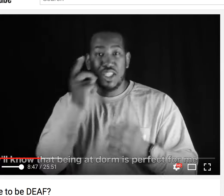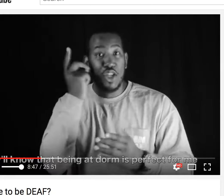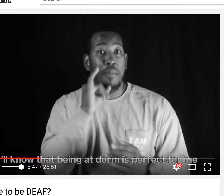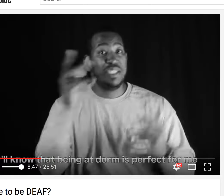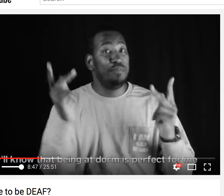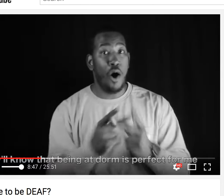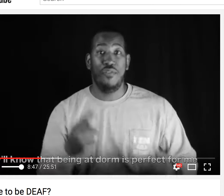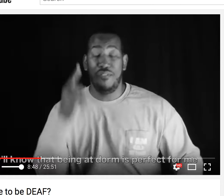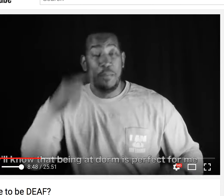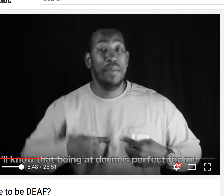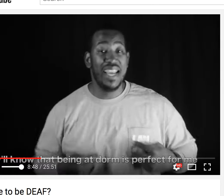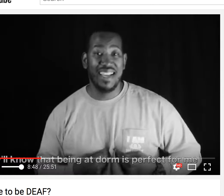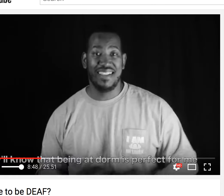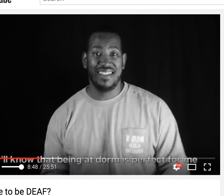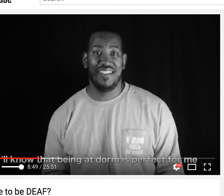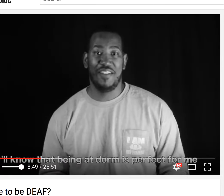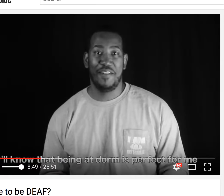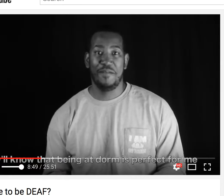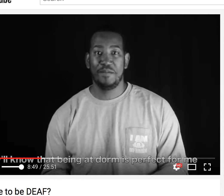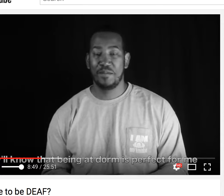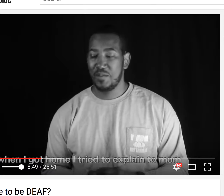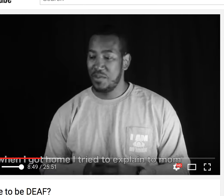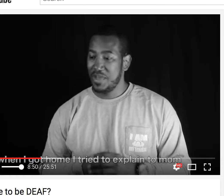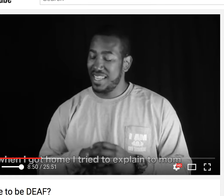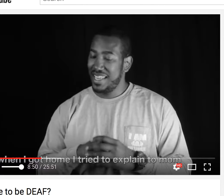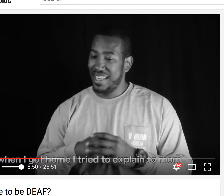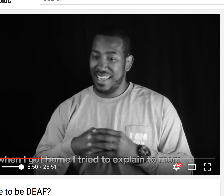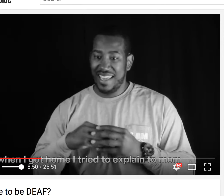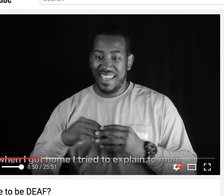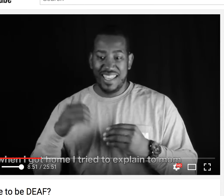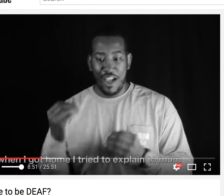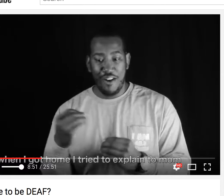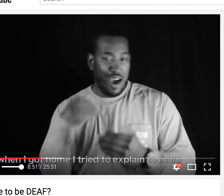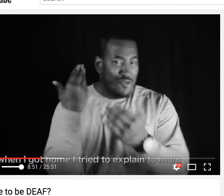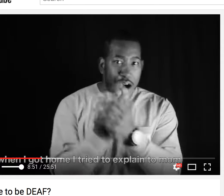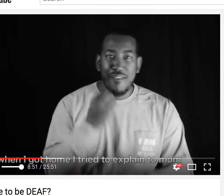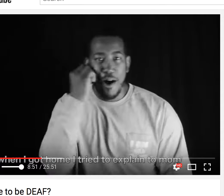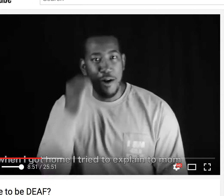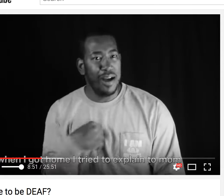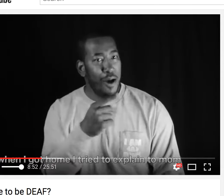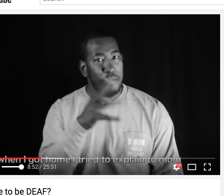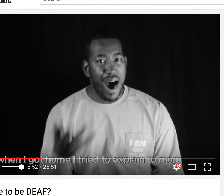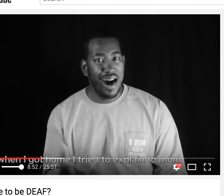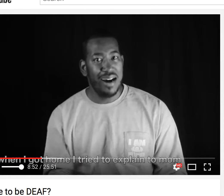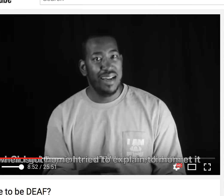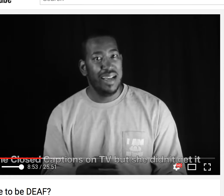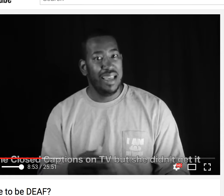So I knew that. I knew the dorm, the dorm was just perfect for me. So I went home